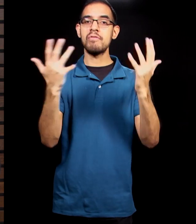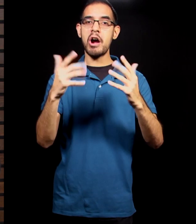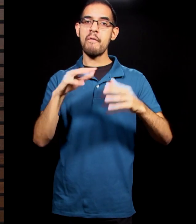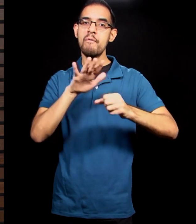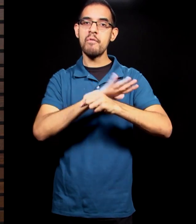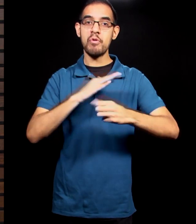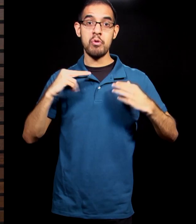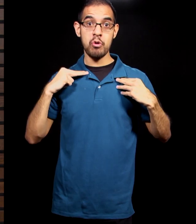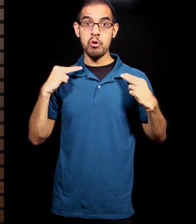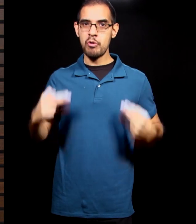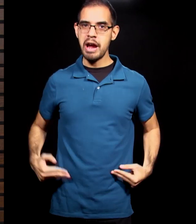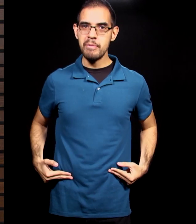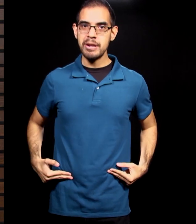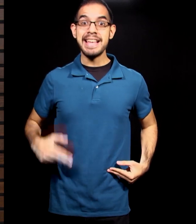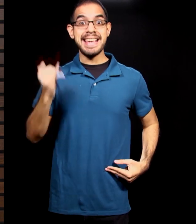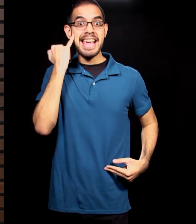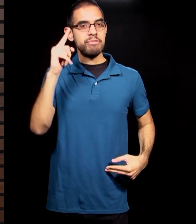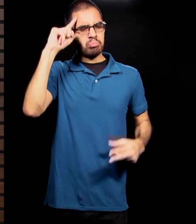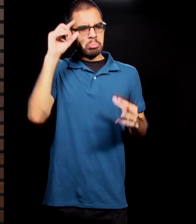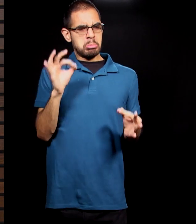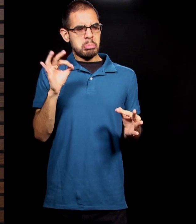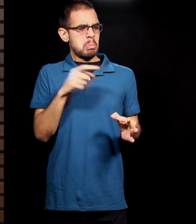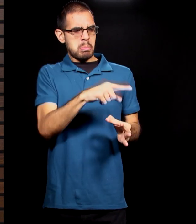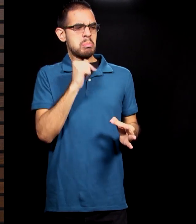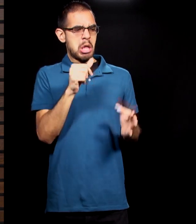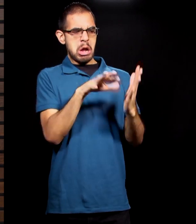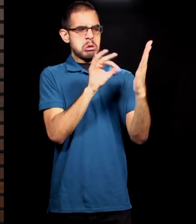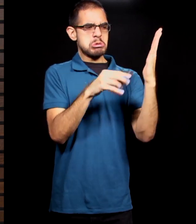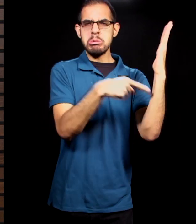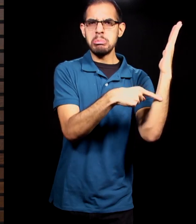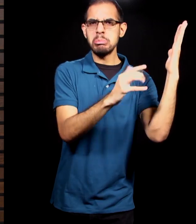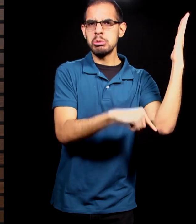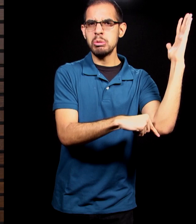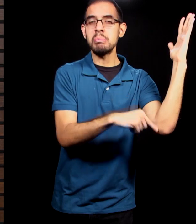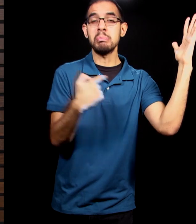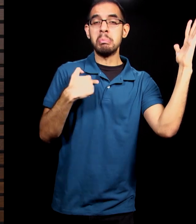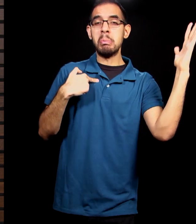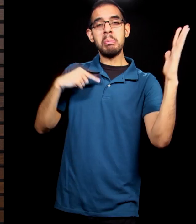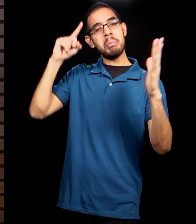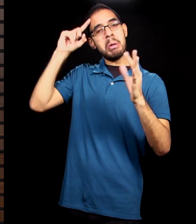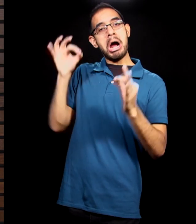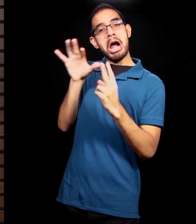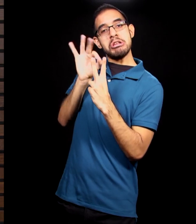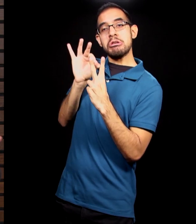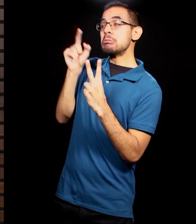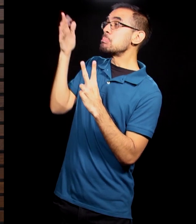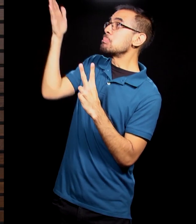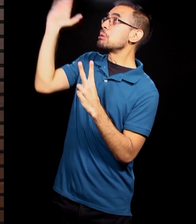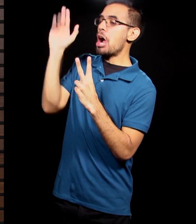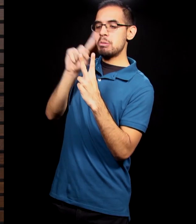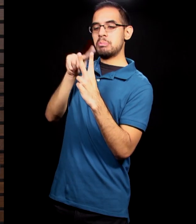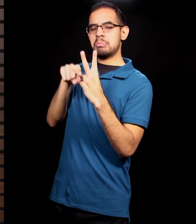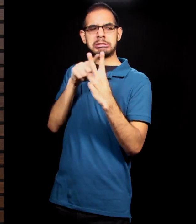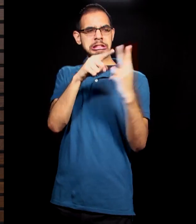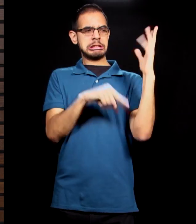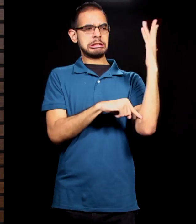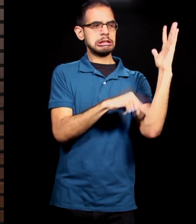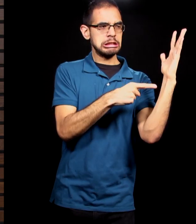choosing the tree, humanity chose God. It's God's grace to us. It's His love for us that He gave us this capacity in His